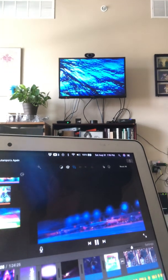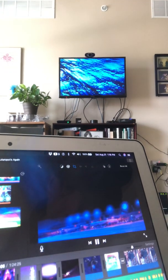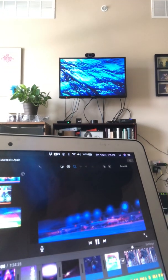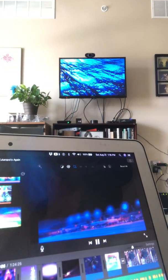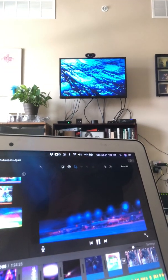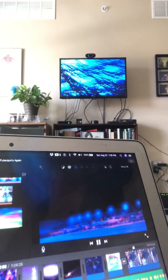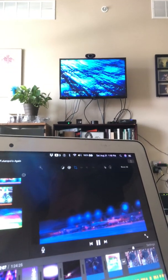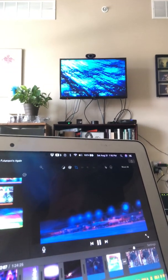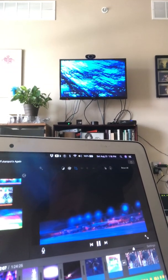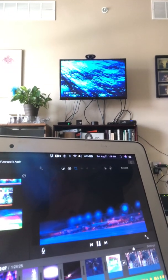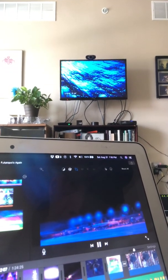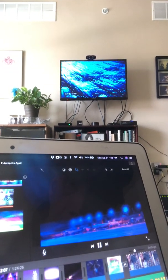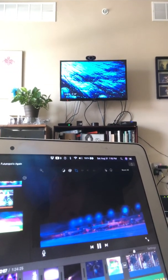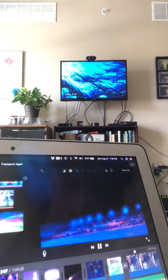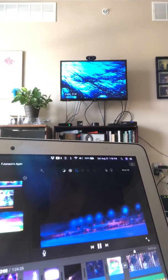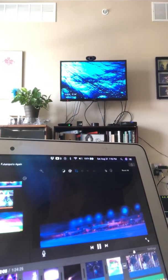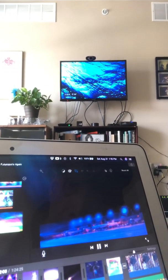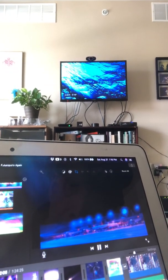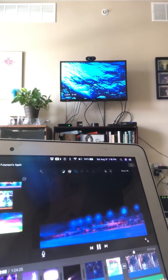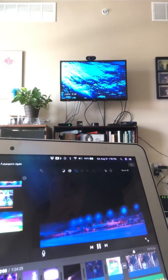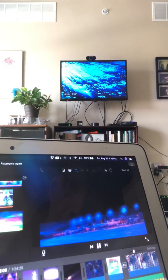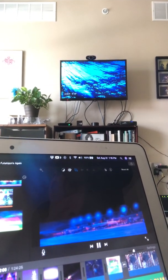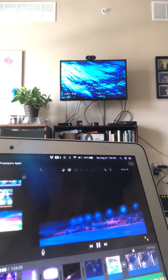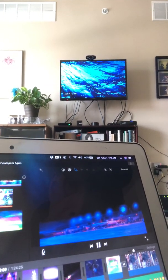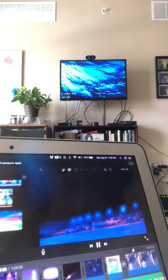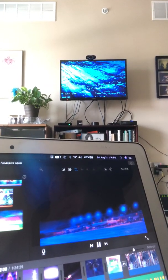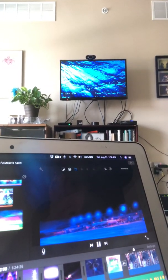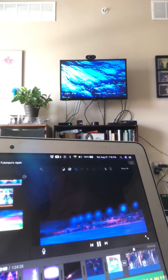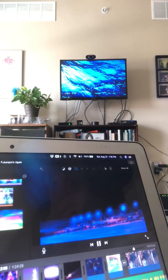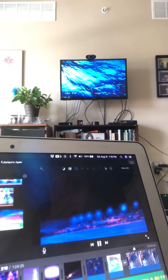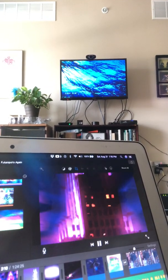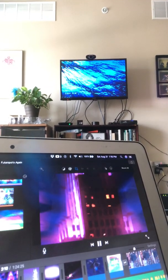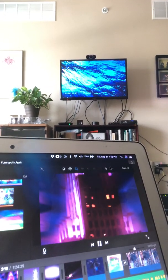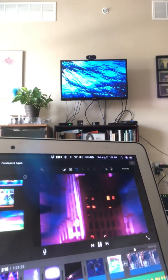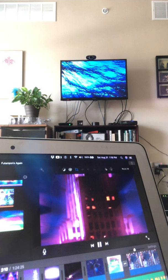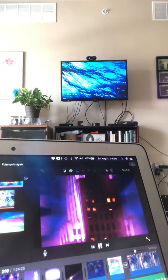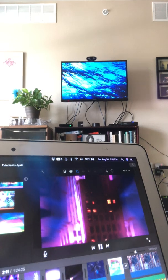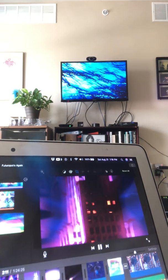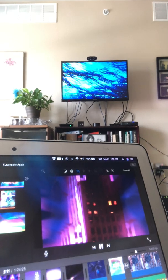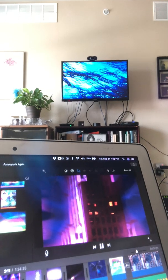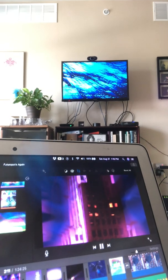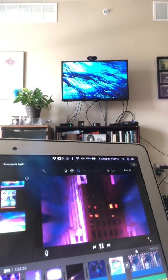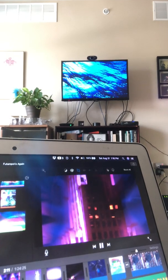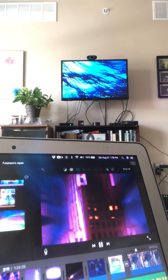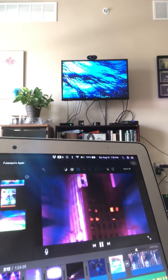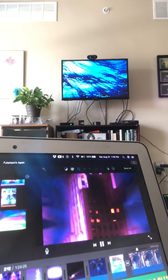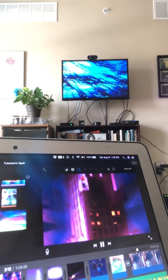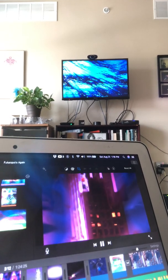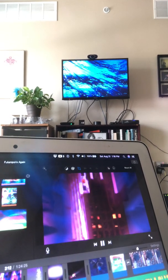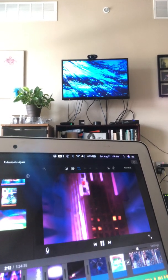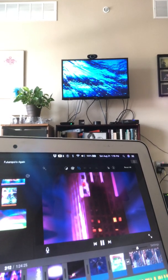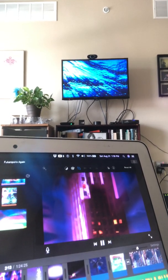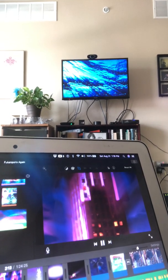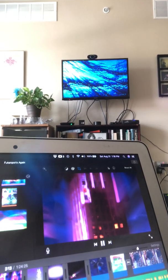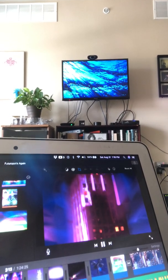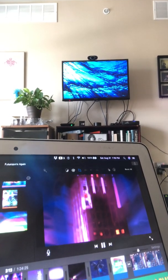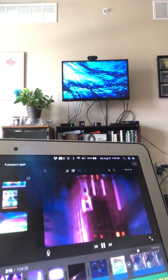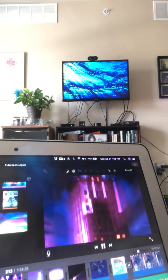slidded over there. Bright LED lights changed in their colors. Part of the